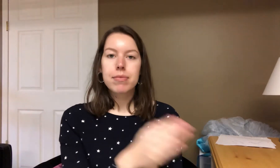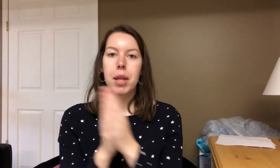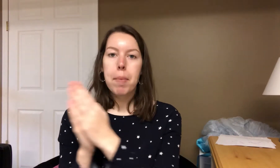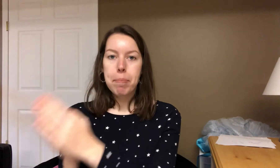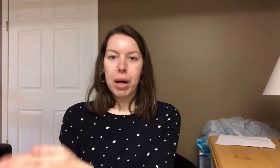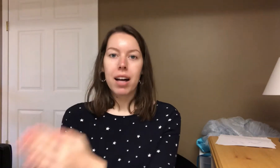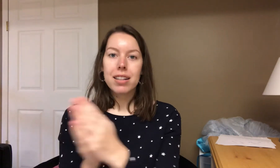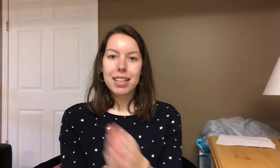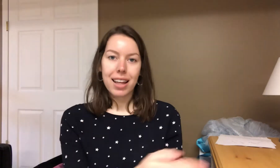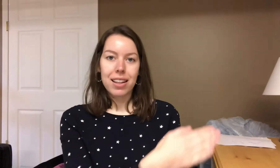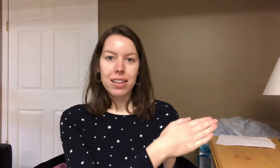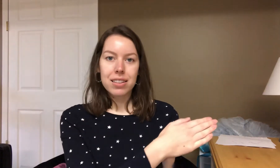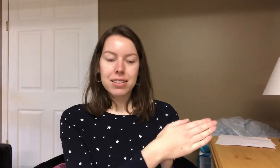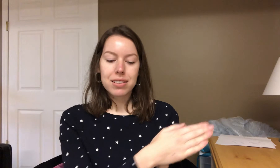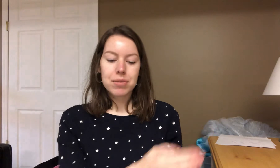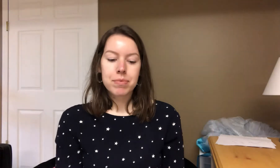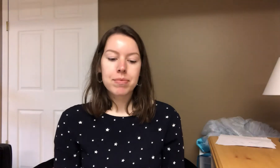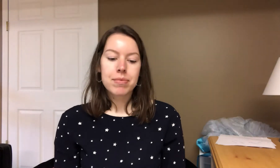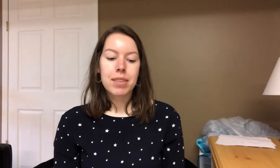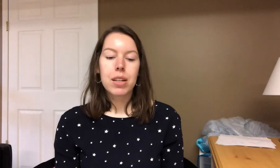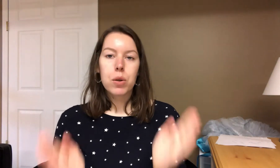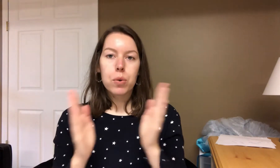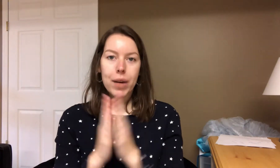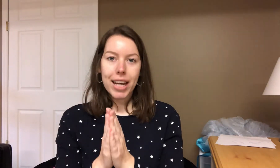Puh-ill. Rain.